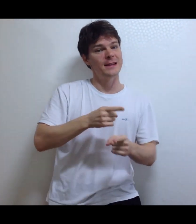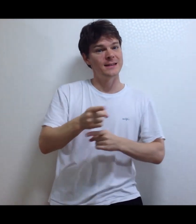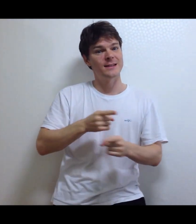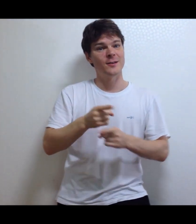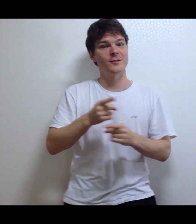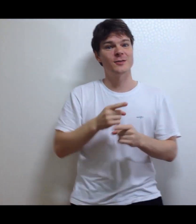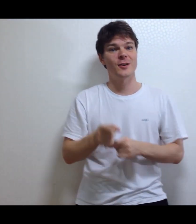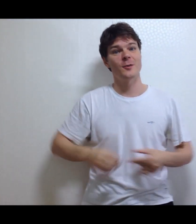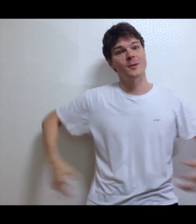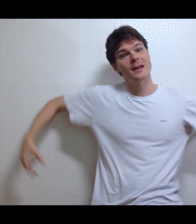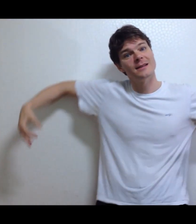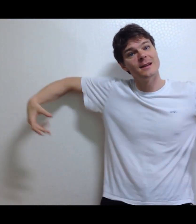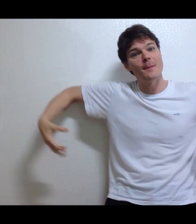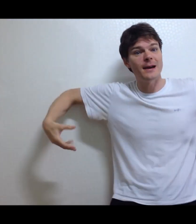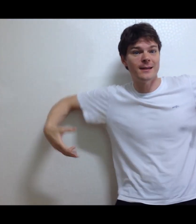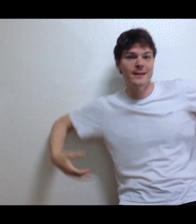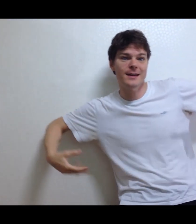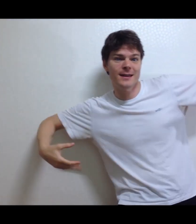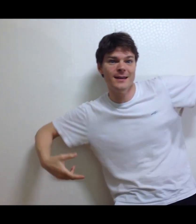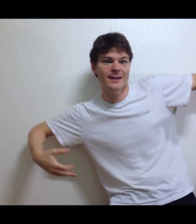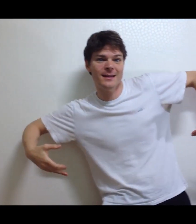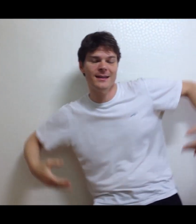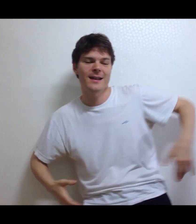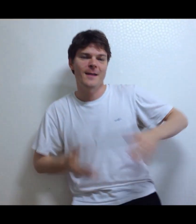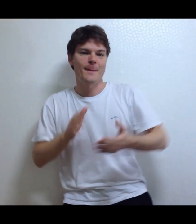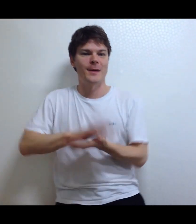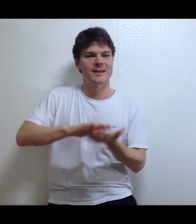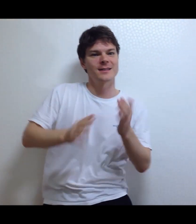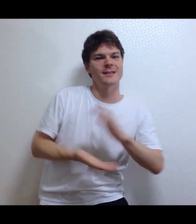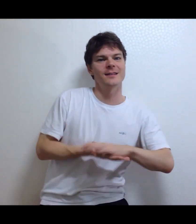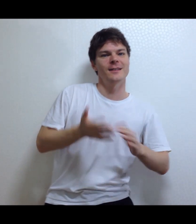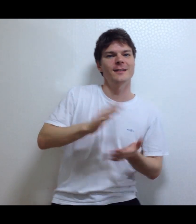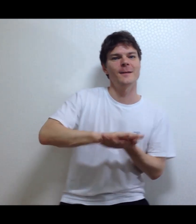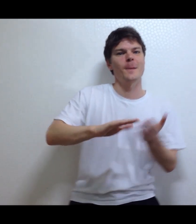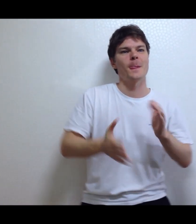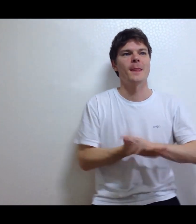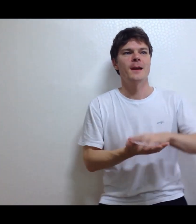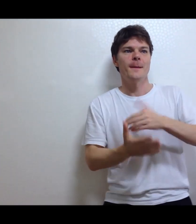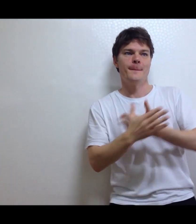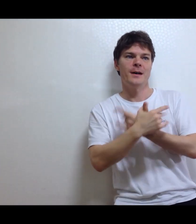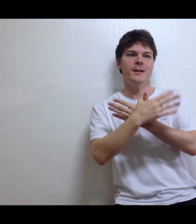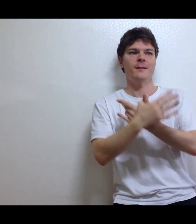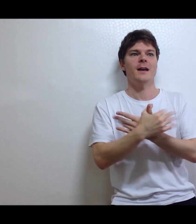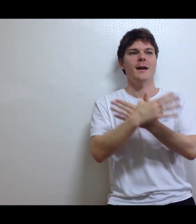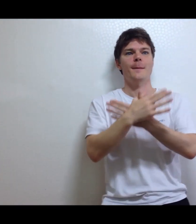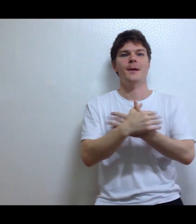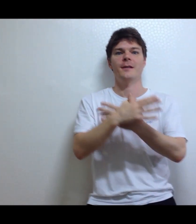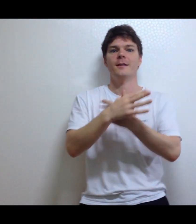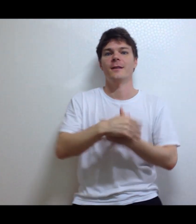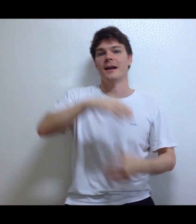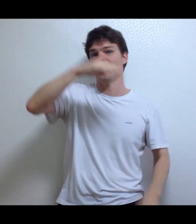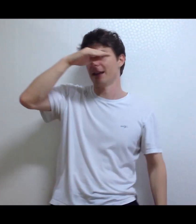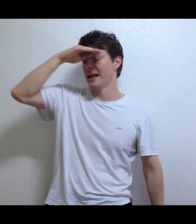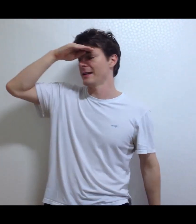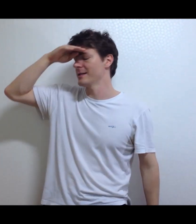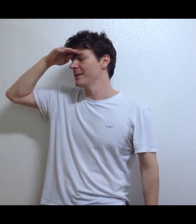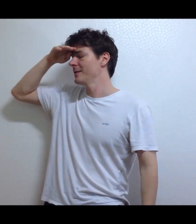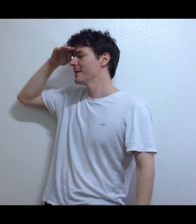please don't joke It's a monkey puzzle Butterfly, butterfly, can't you